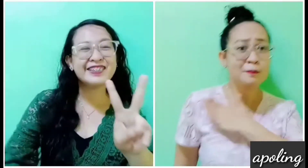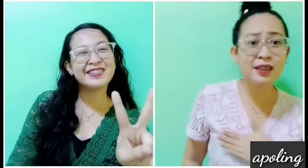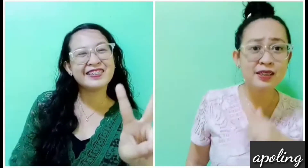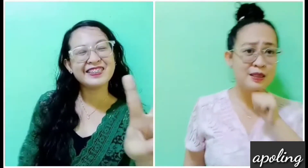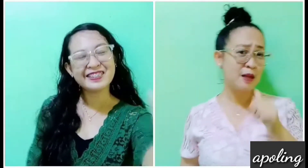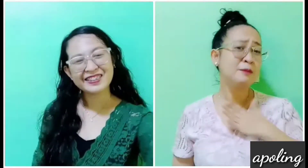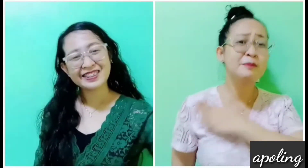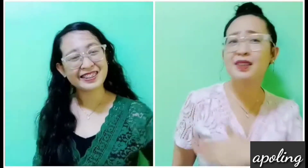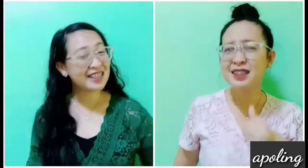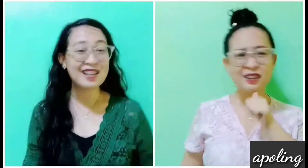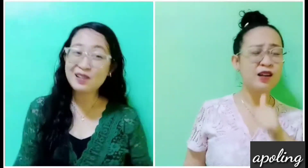don't, please don't, please